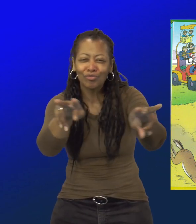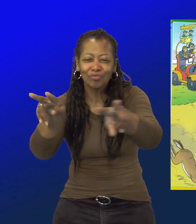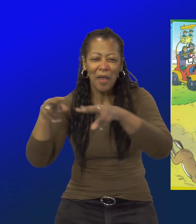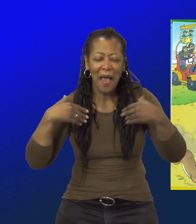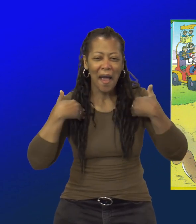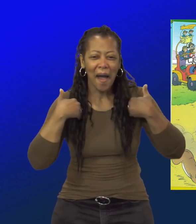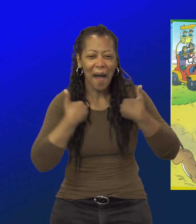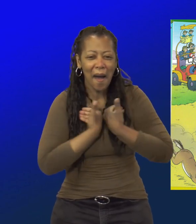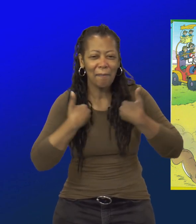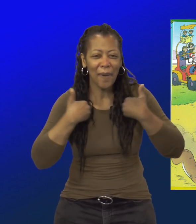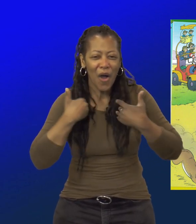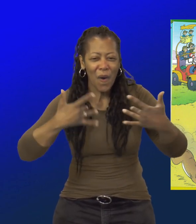setting.